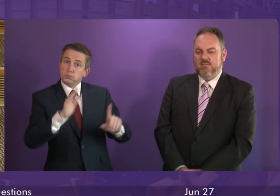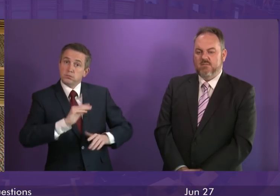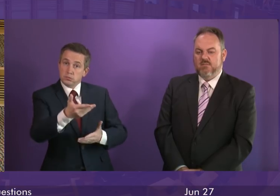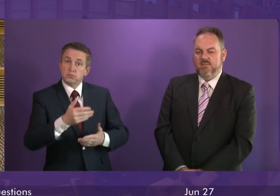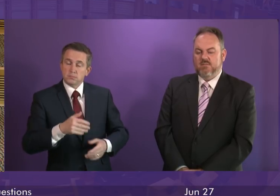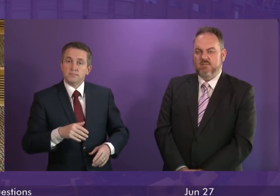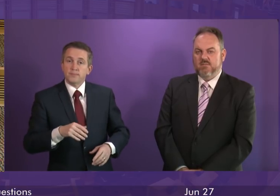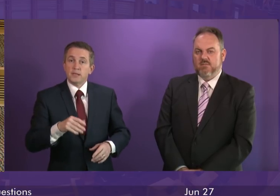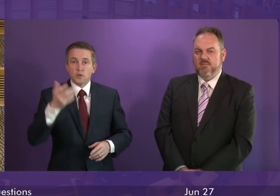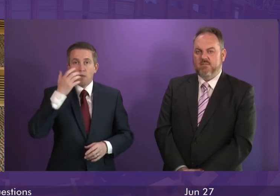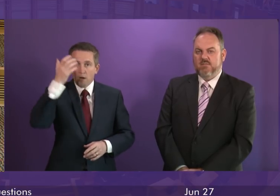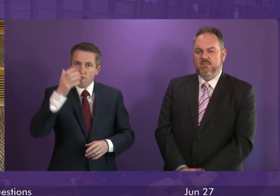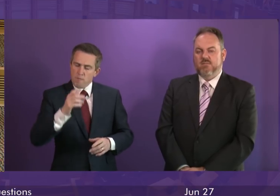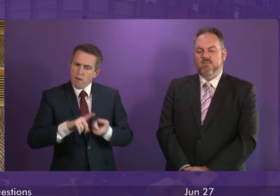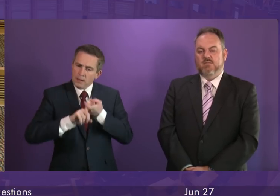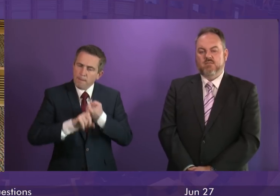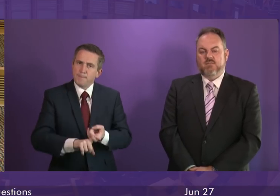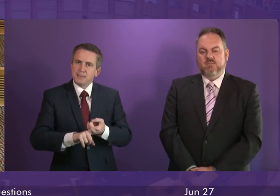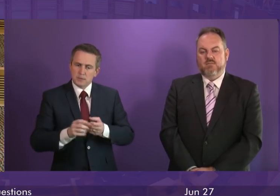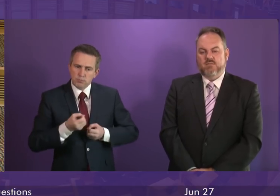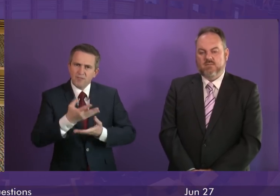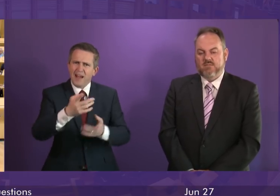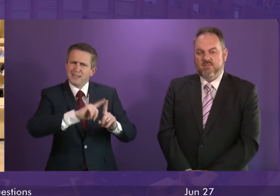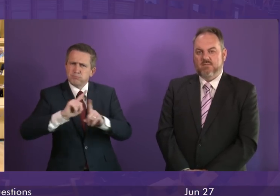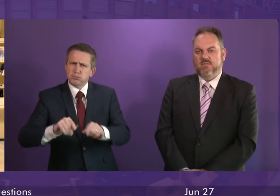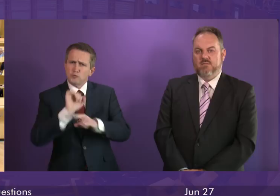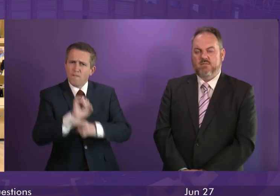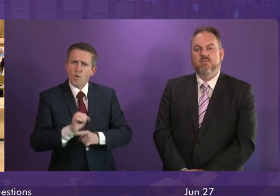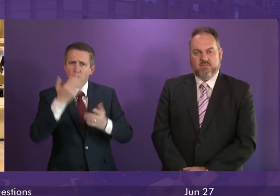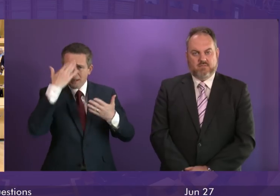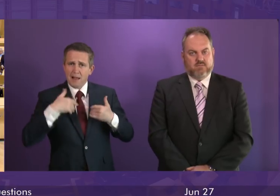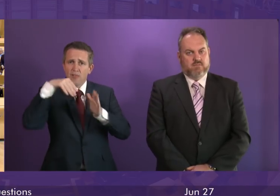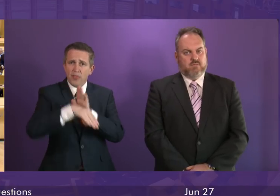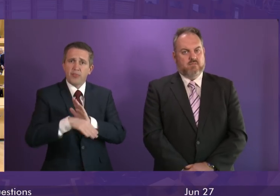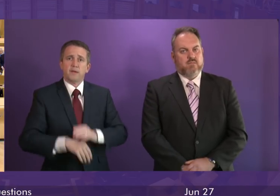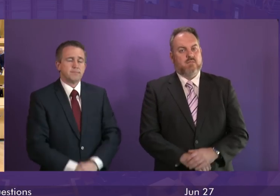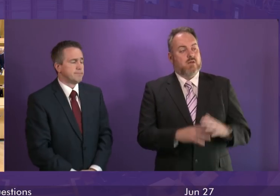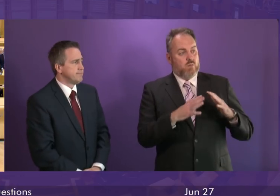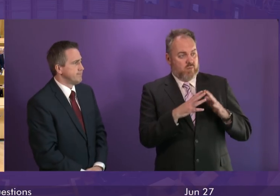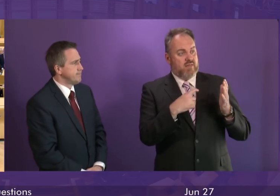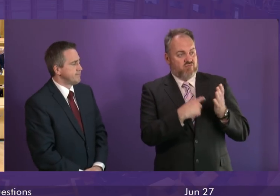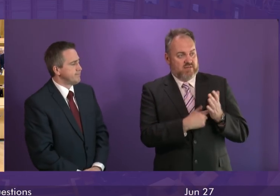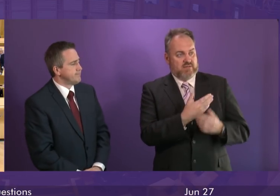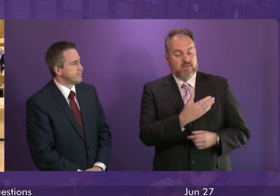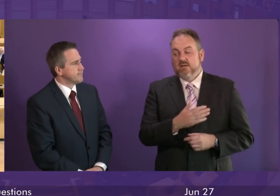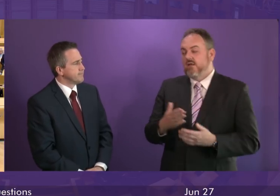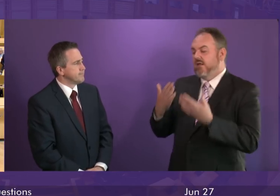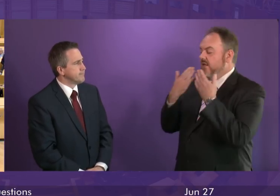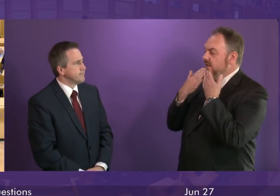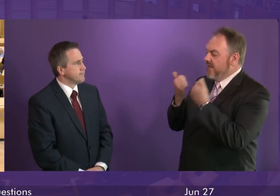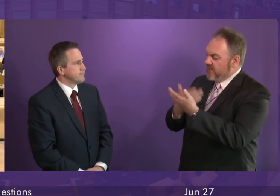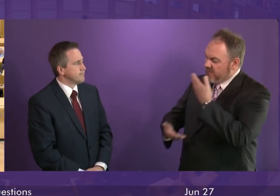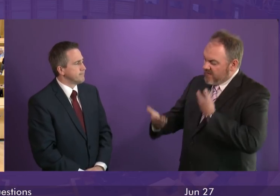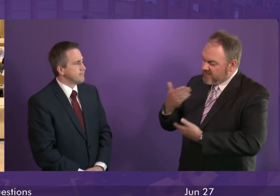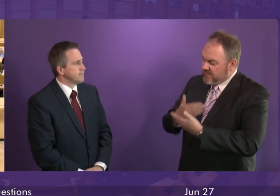and one where the government is and will continue to take a range of actions. I thank the First Minister for that answer. I have been